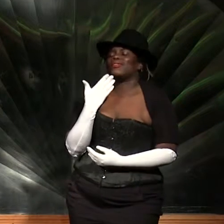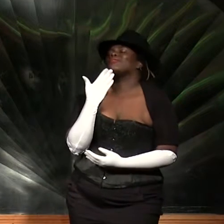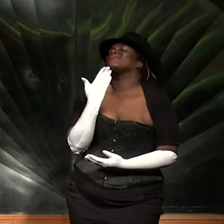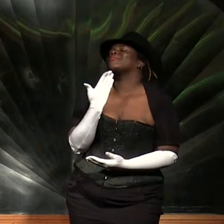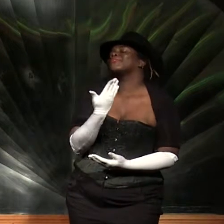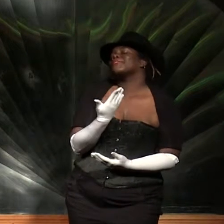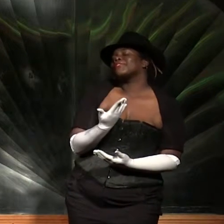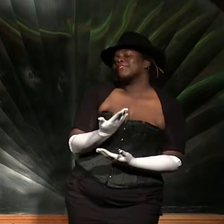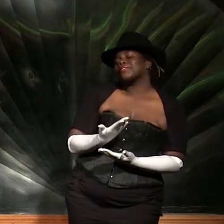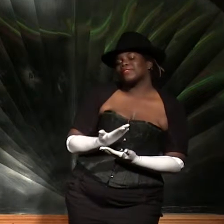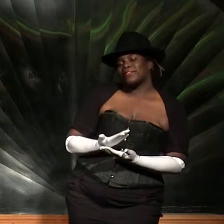good